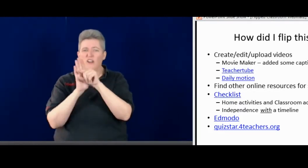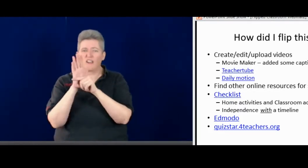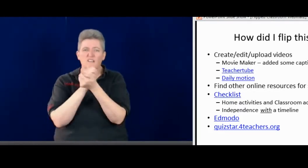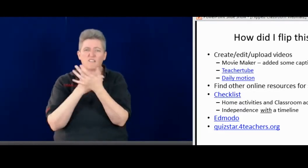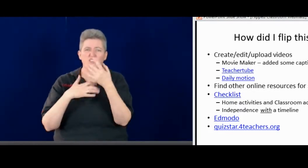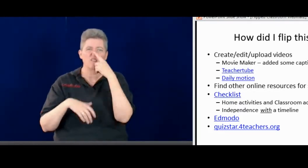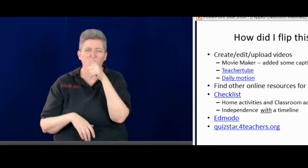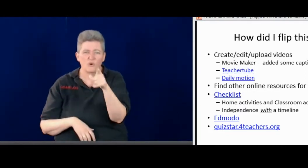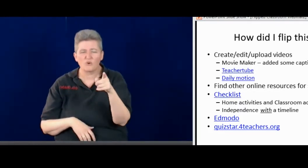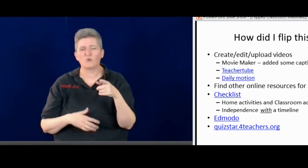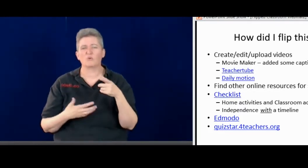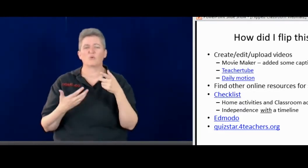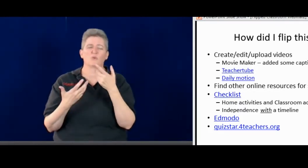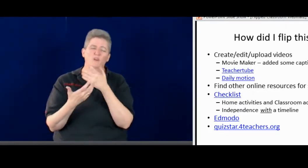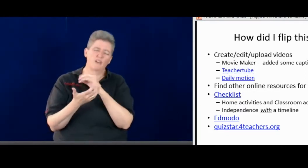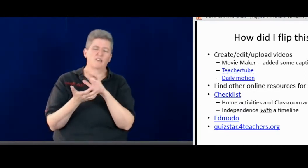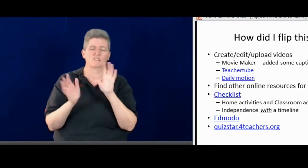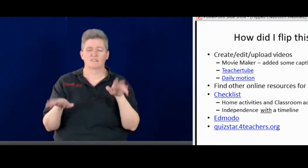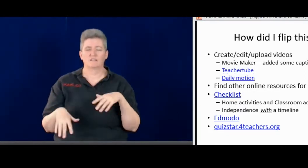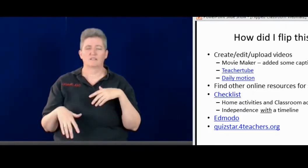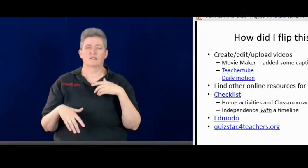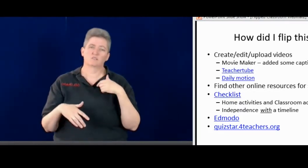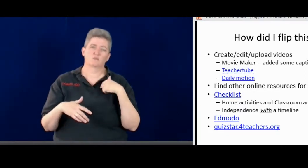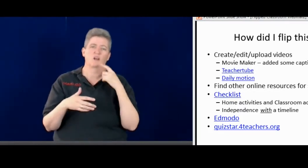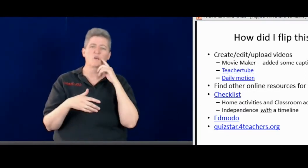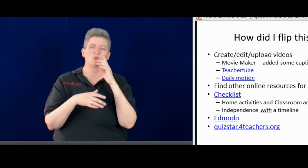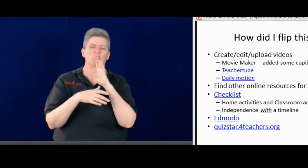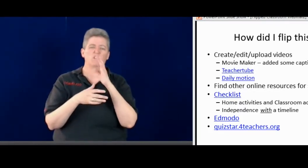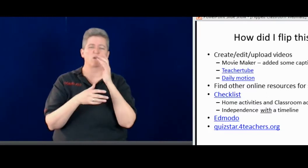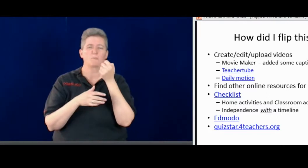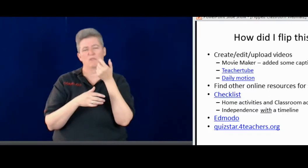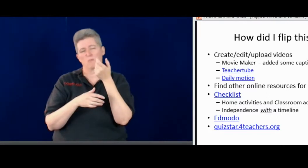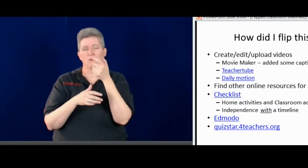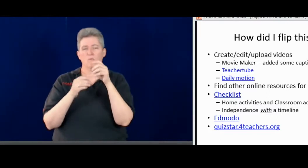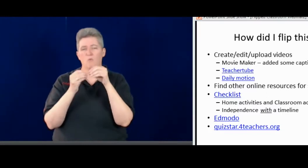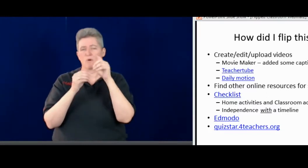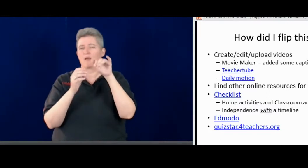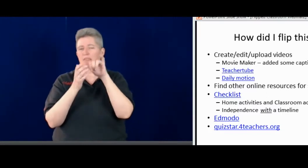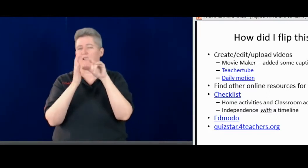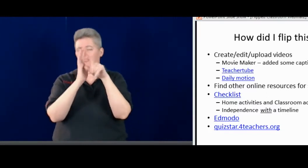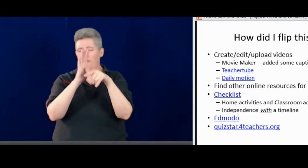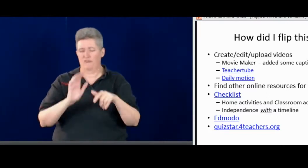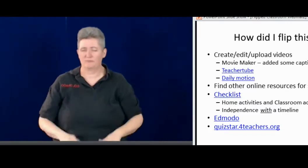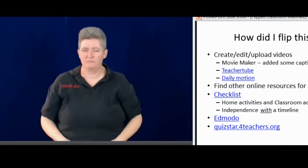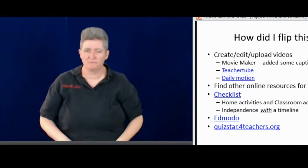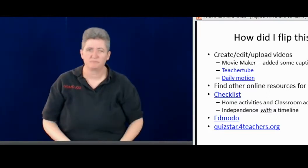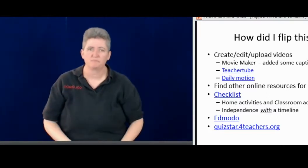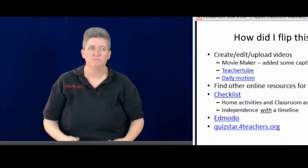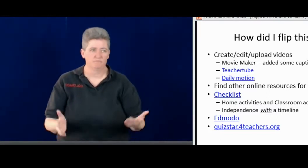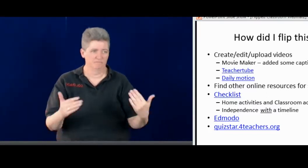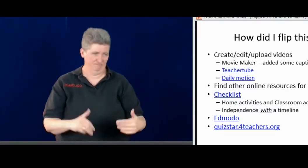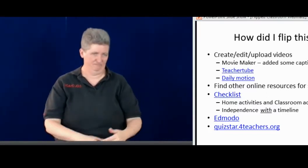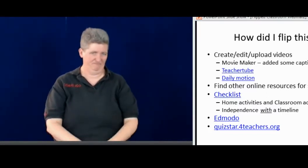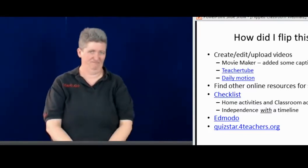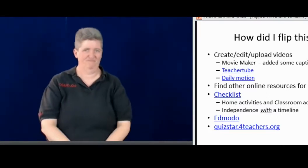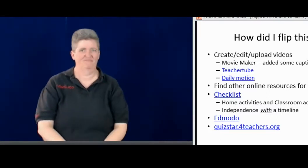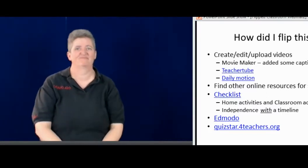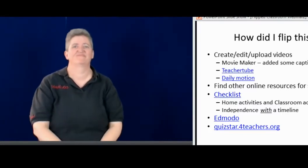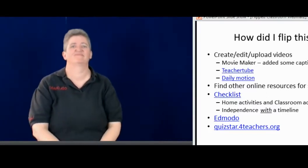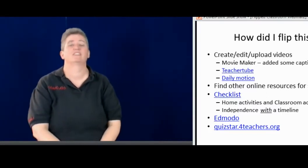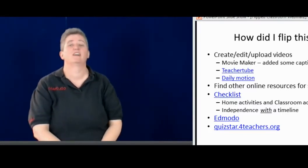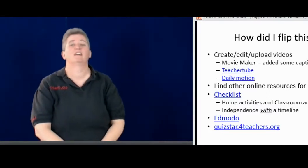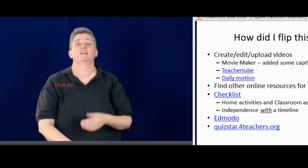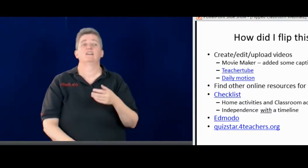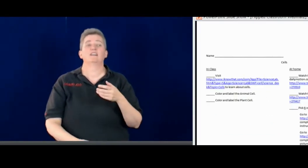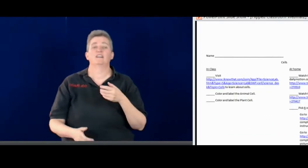really nice. It helps with the grading for you and everything. And I will talk a little bit more about that later. Go